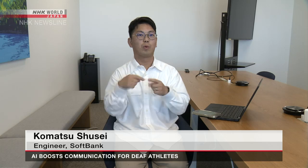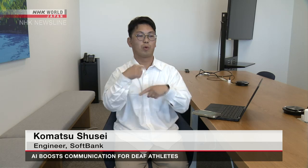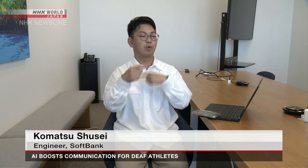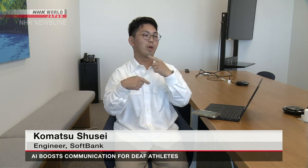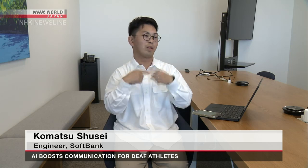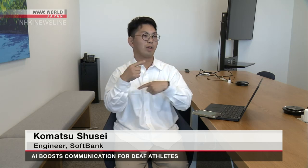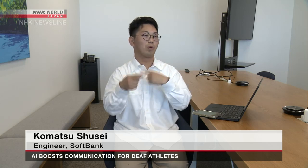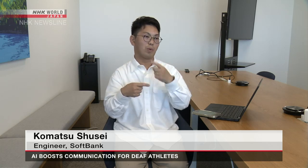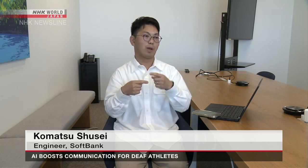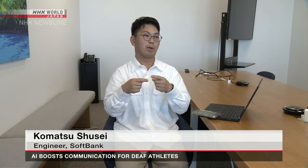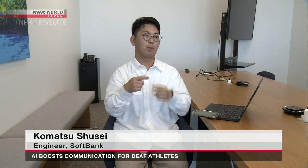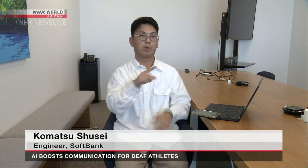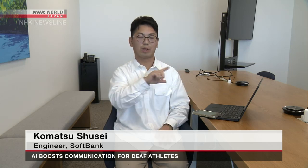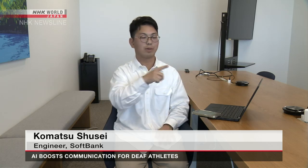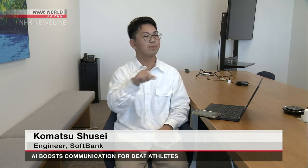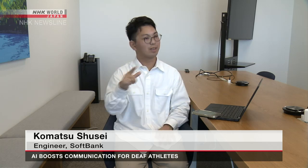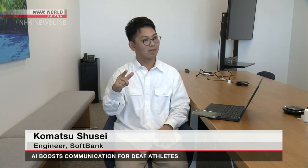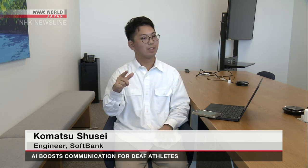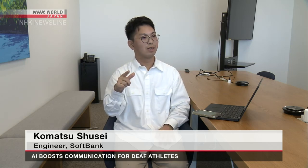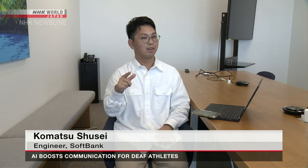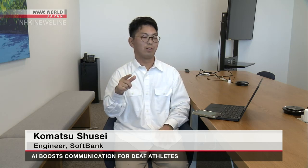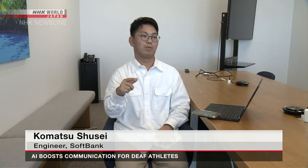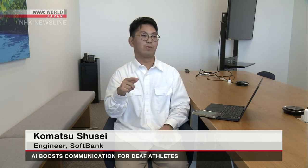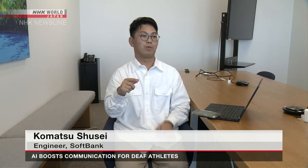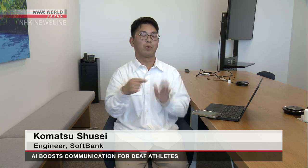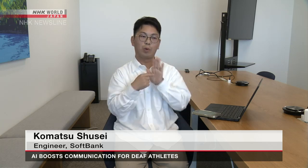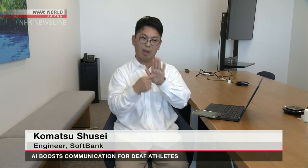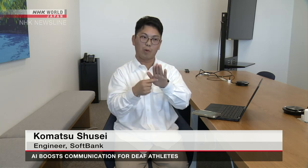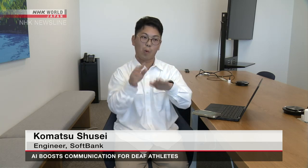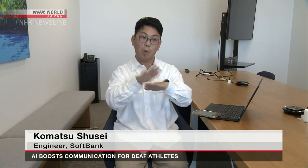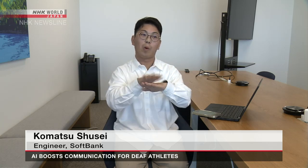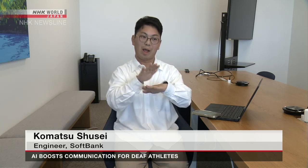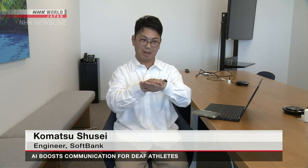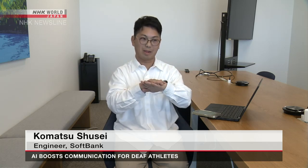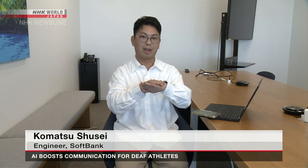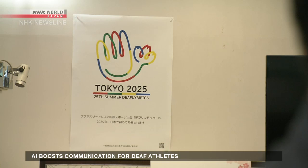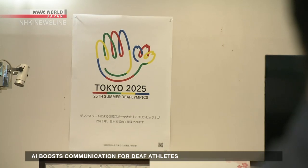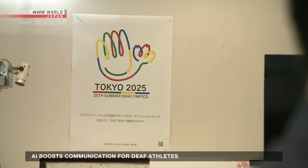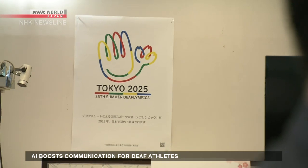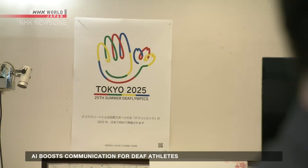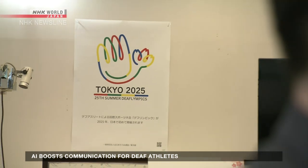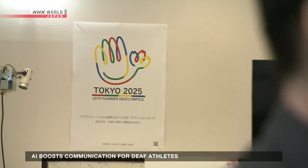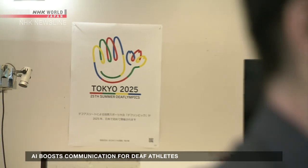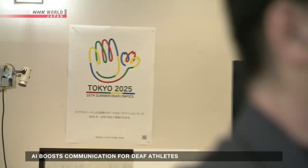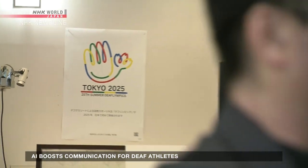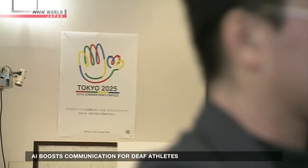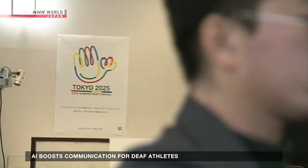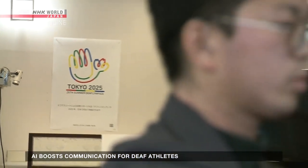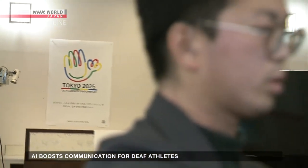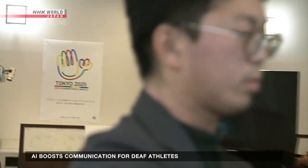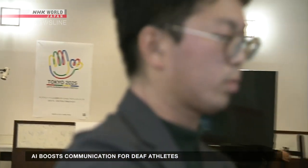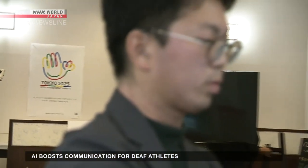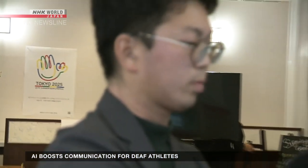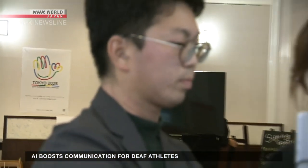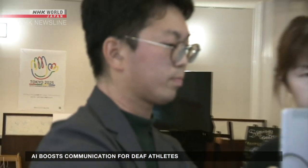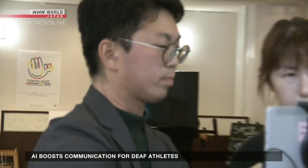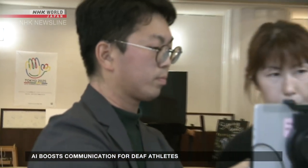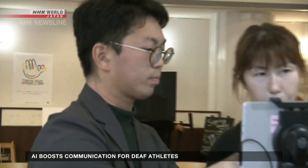Both Japan and the world have diverse ways of expressing sign language. language. Unless we